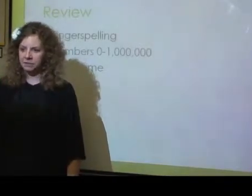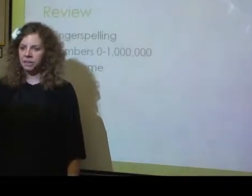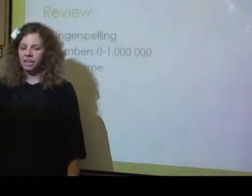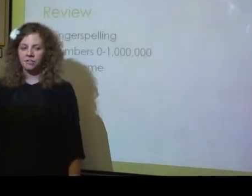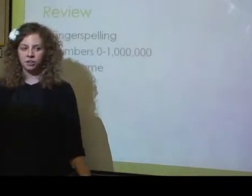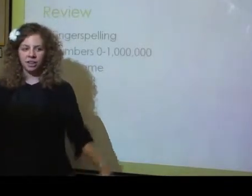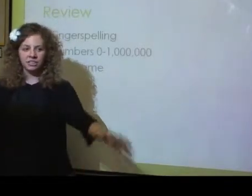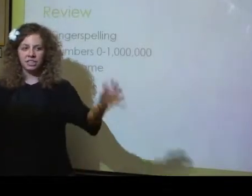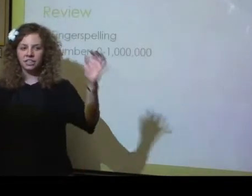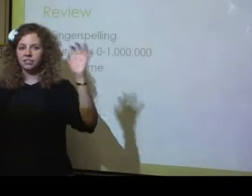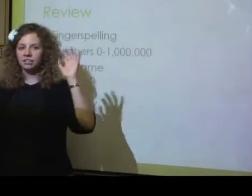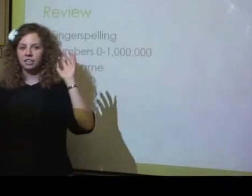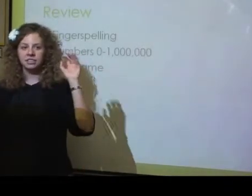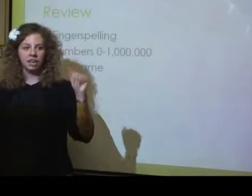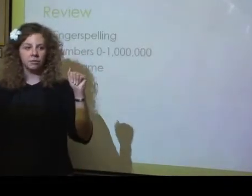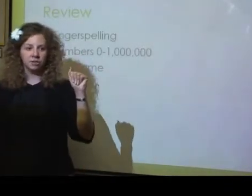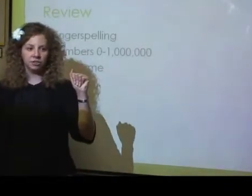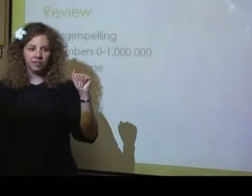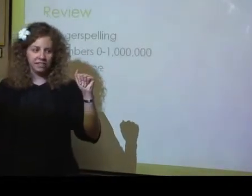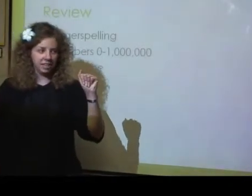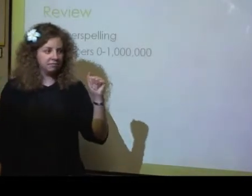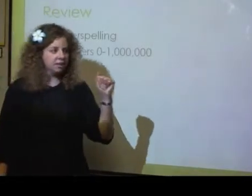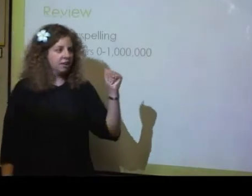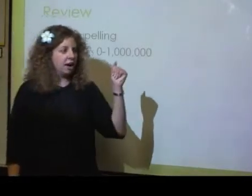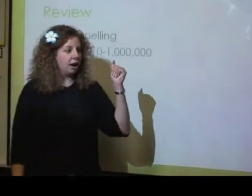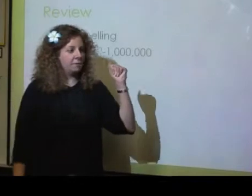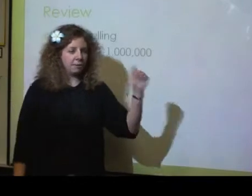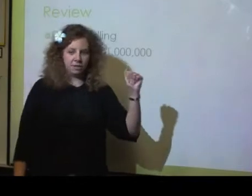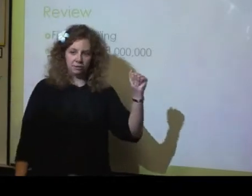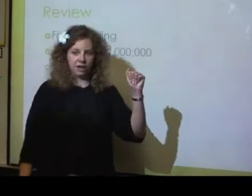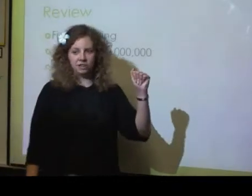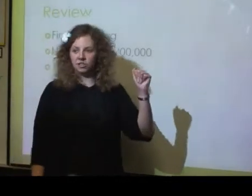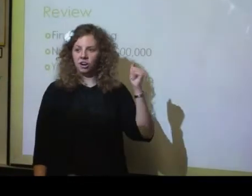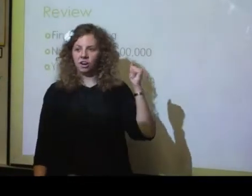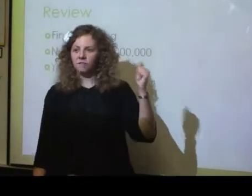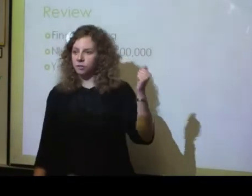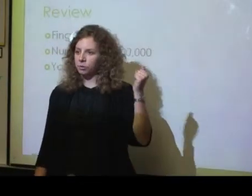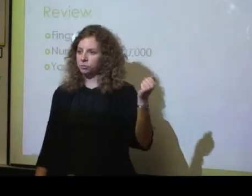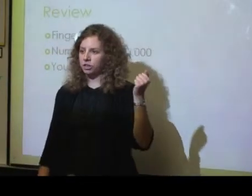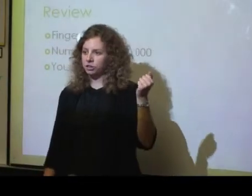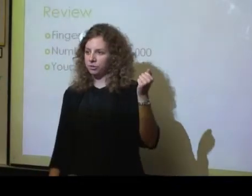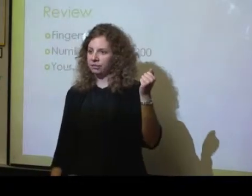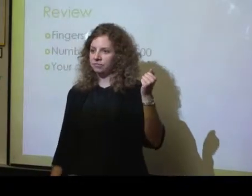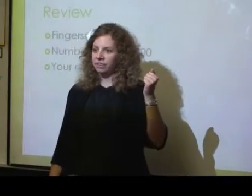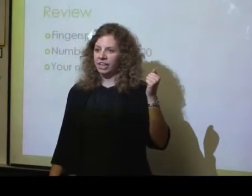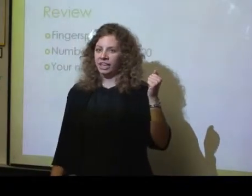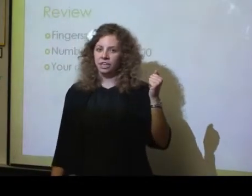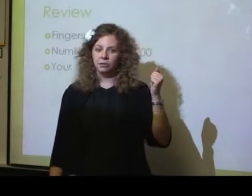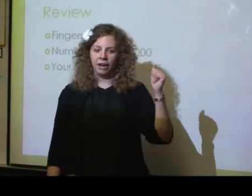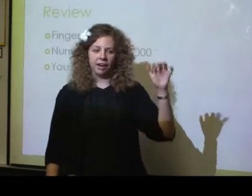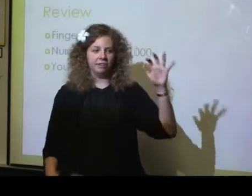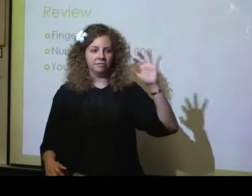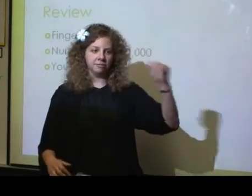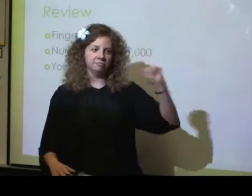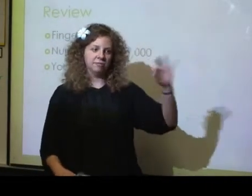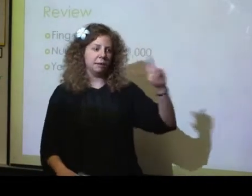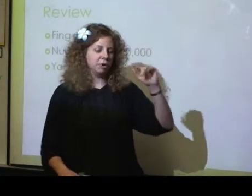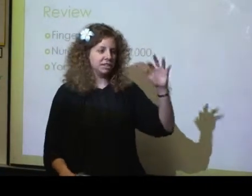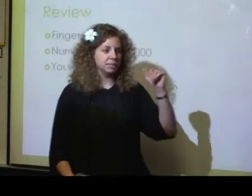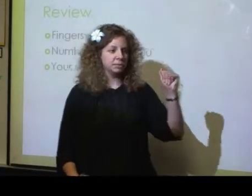me. If you're left-handed, then sign with your left hand. That way you guys are comfortable in what you're doing, and you have that practice